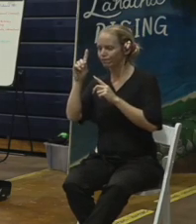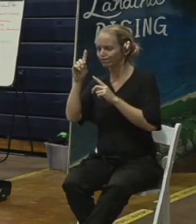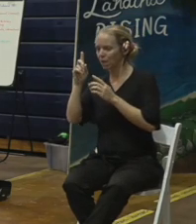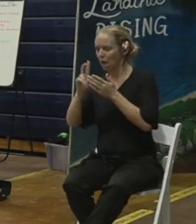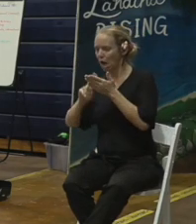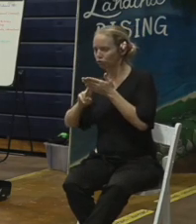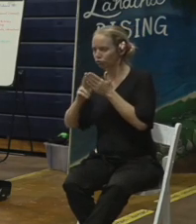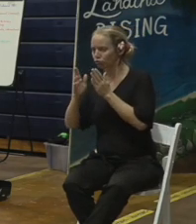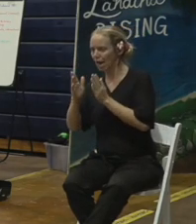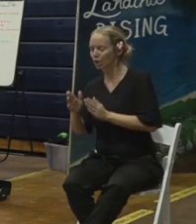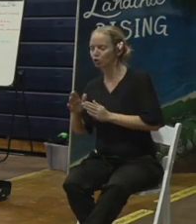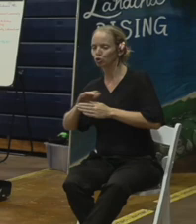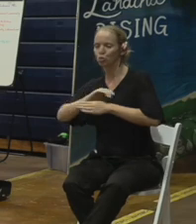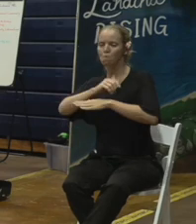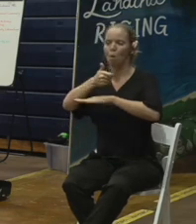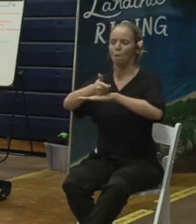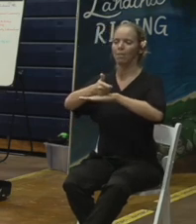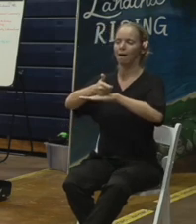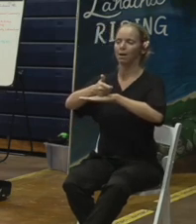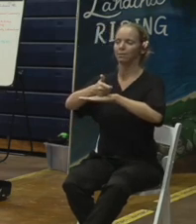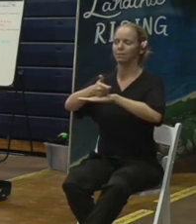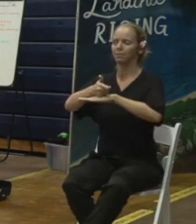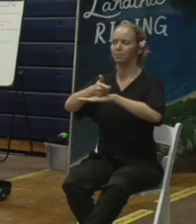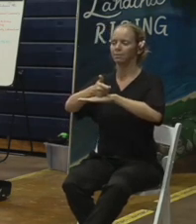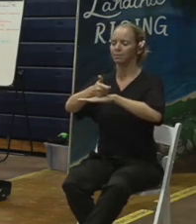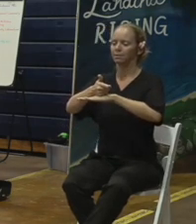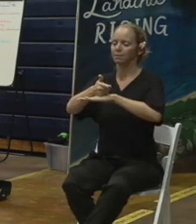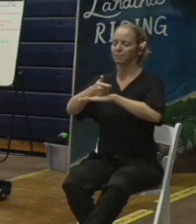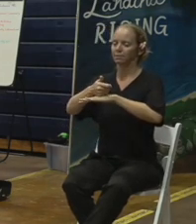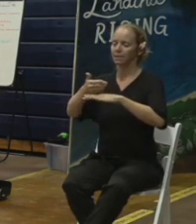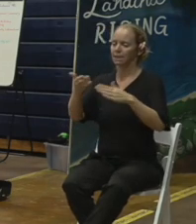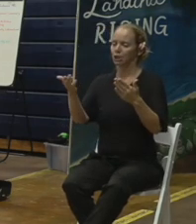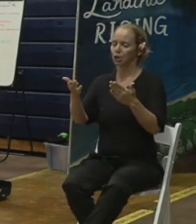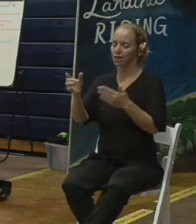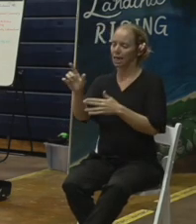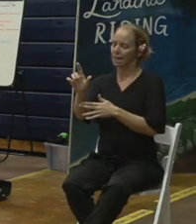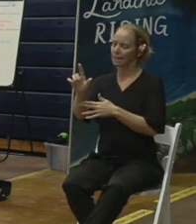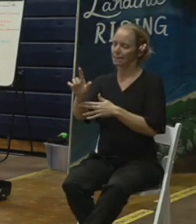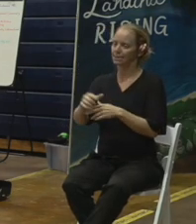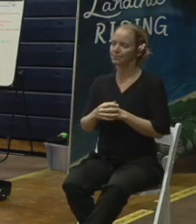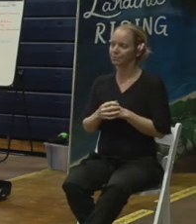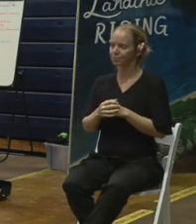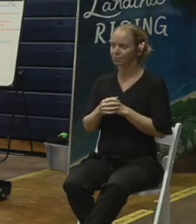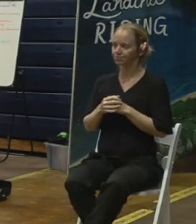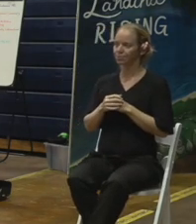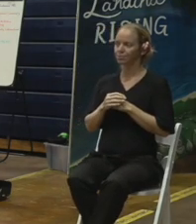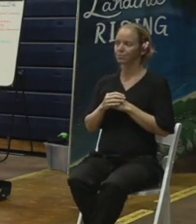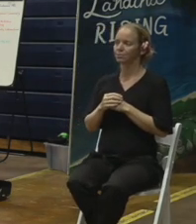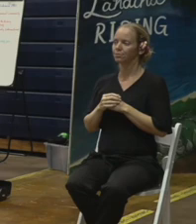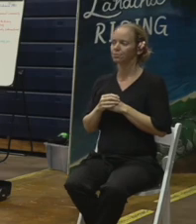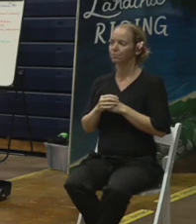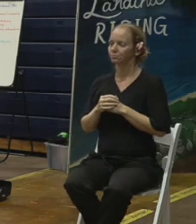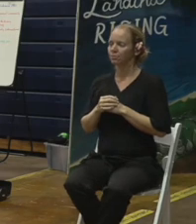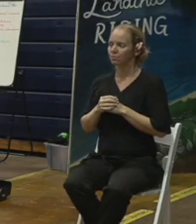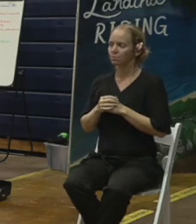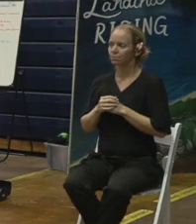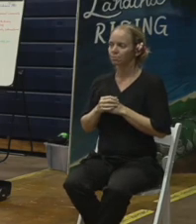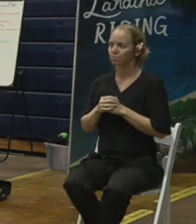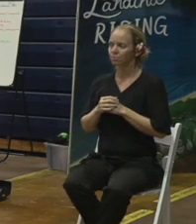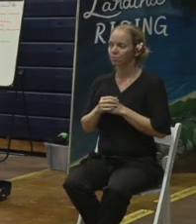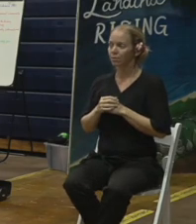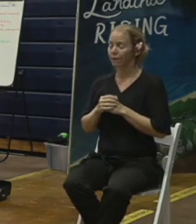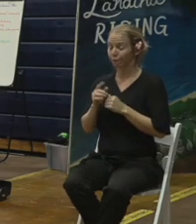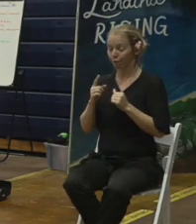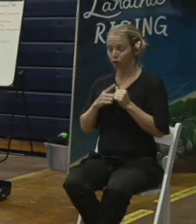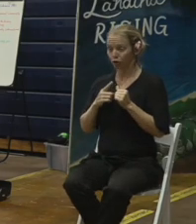throughout Lahaina so the we typically will gravitate towards those neighborhoods that have the